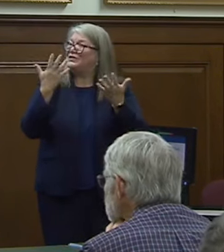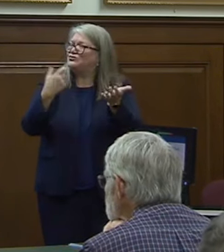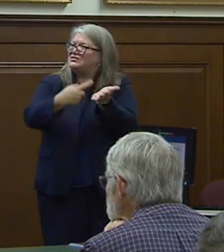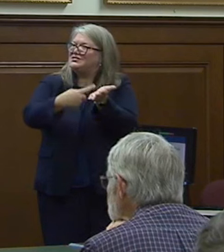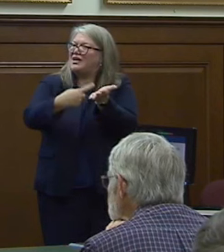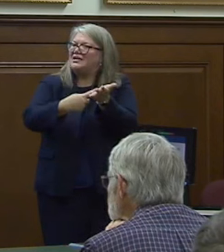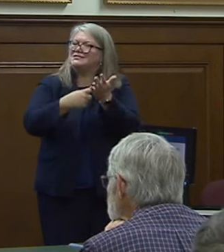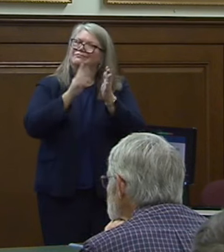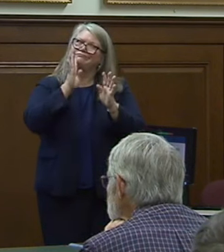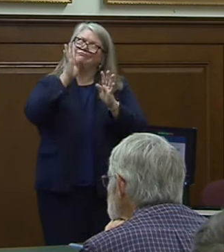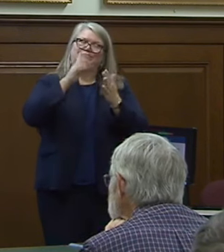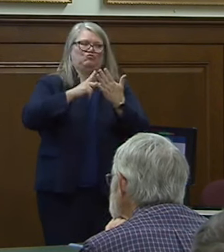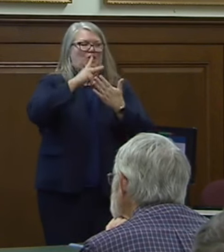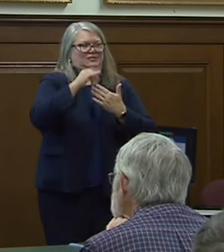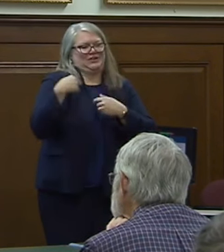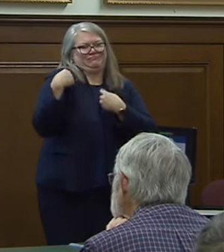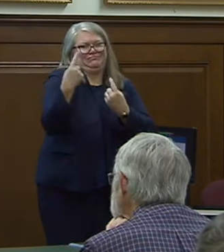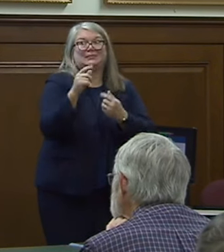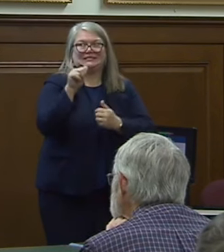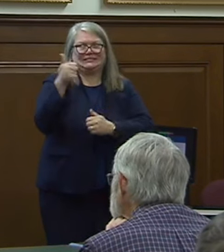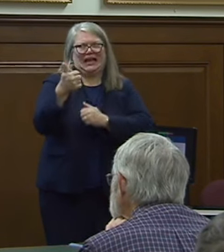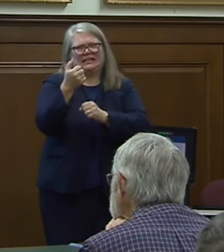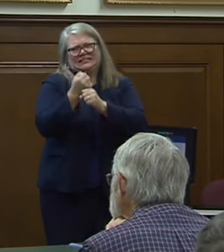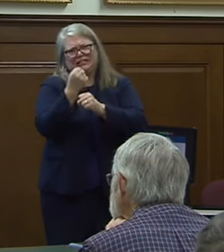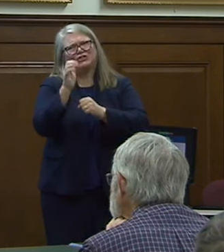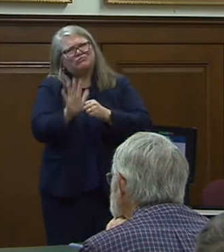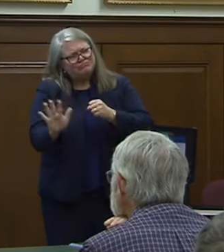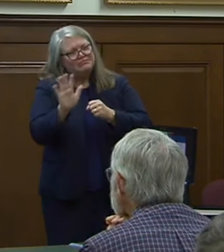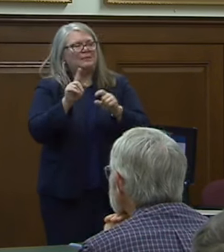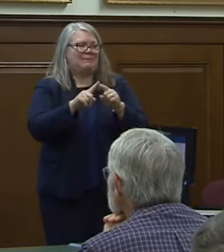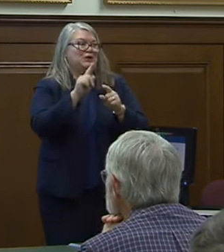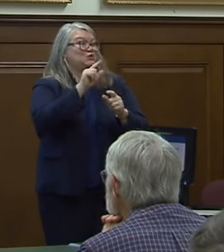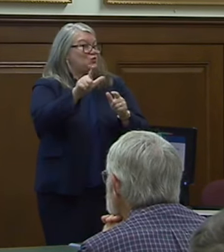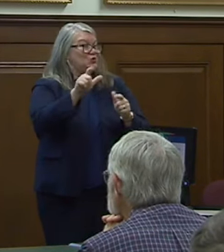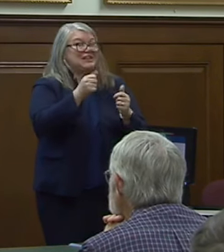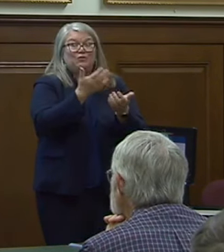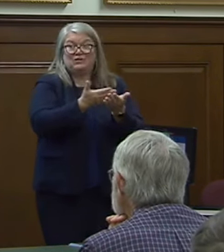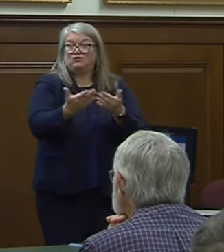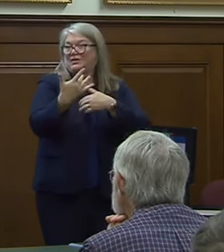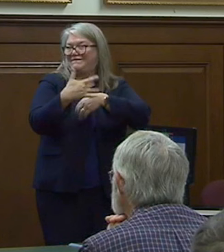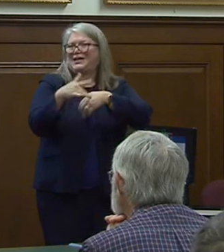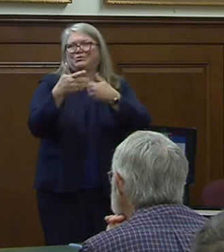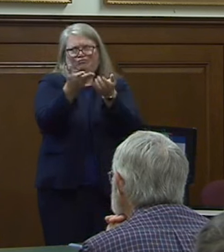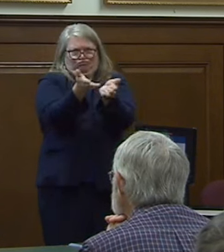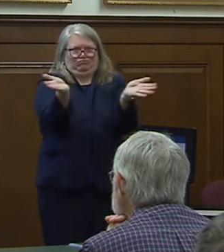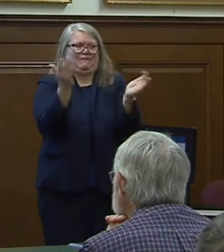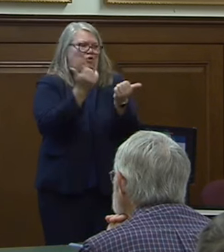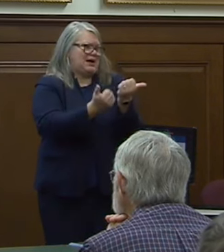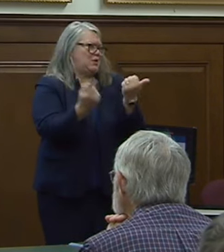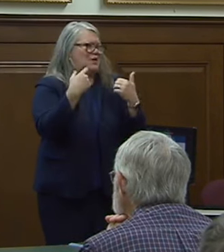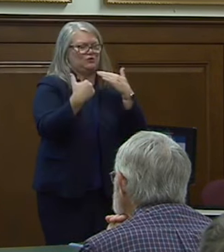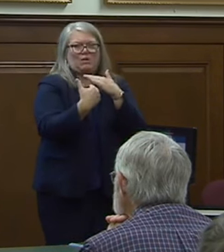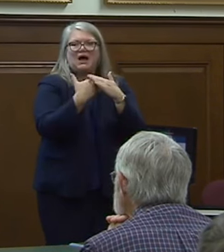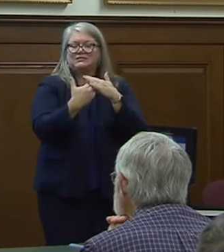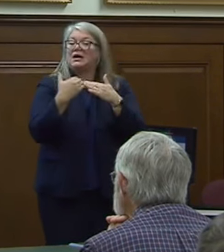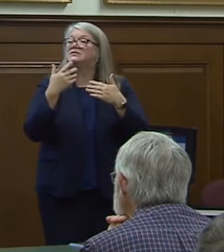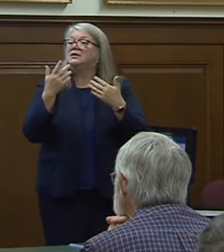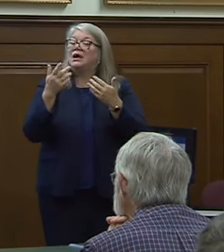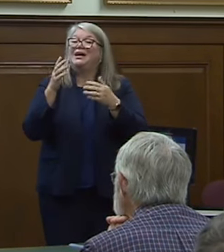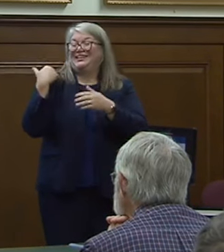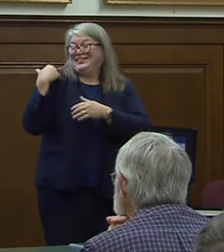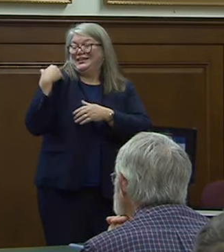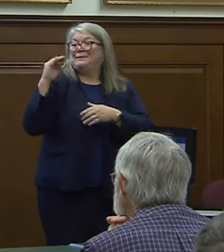done essentially over the last decade but the tools and resources that are available to the public and in